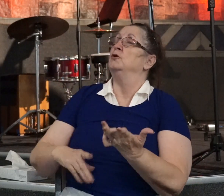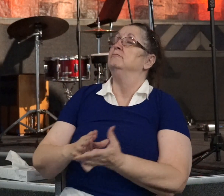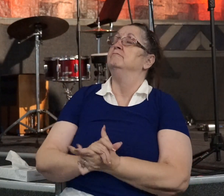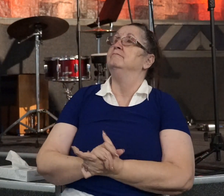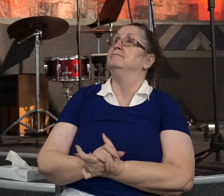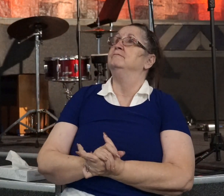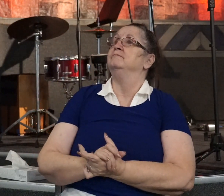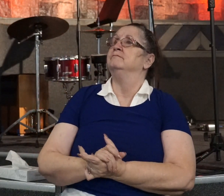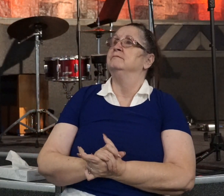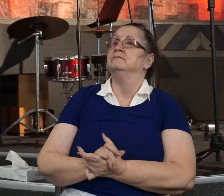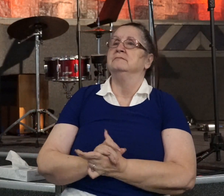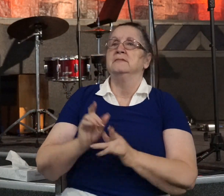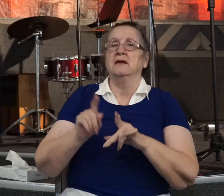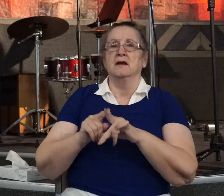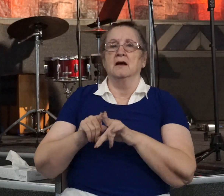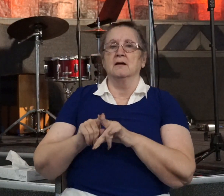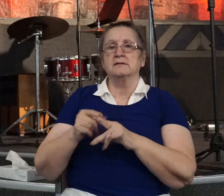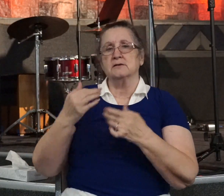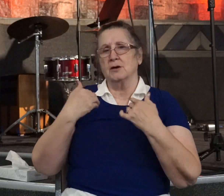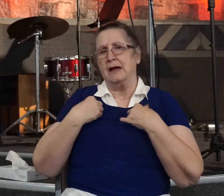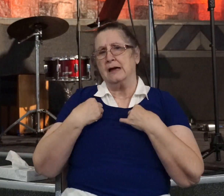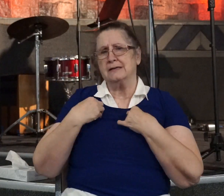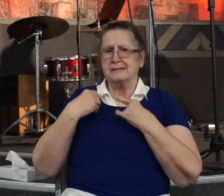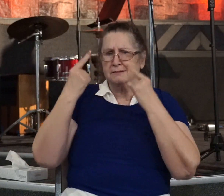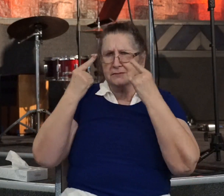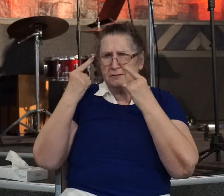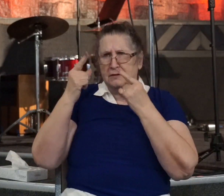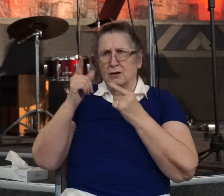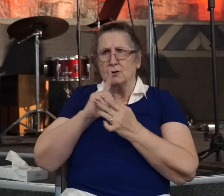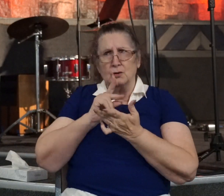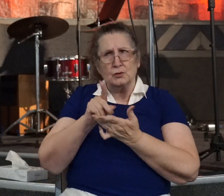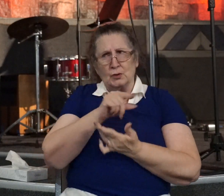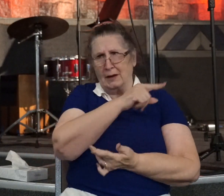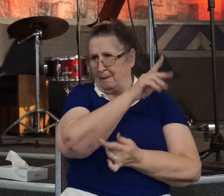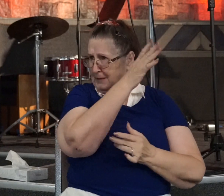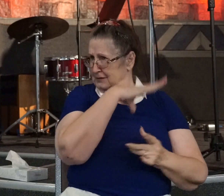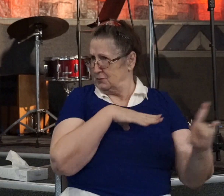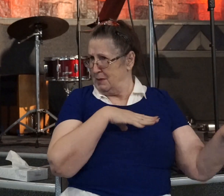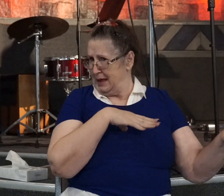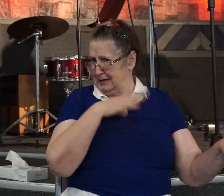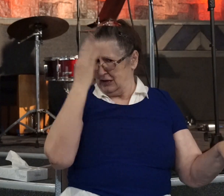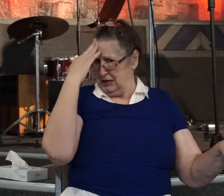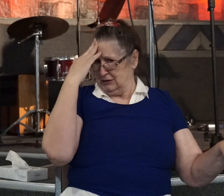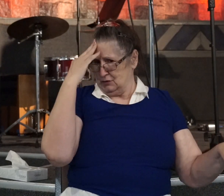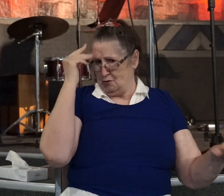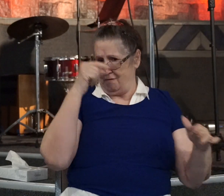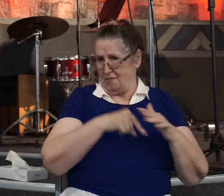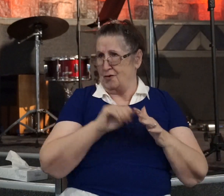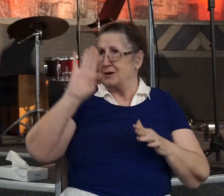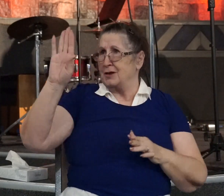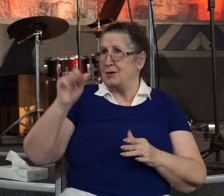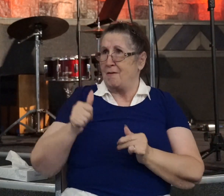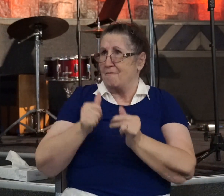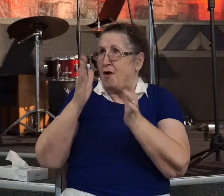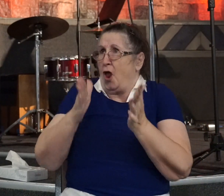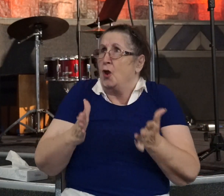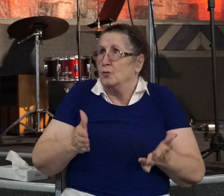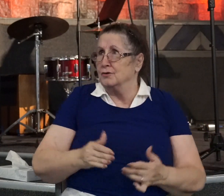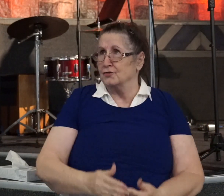But he also voices his concerns. Lord, are you sure? Because this man is known for harming your followers. And he